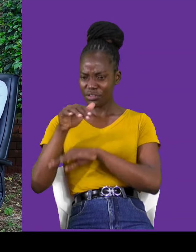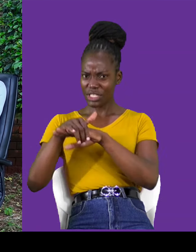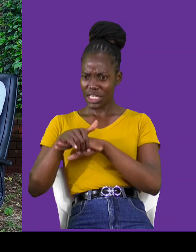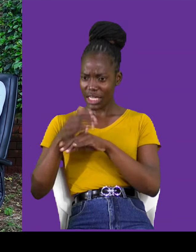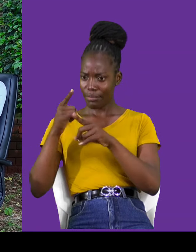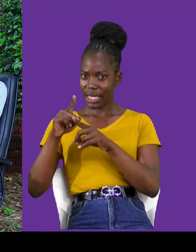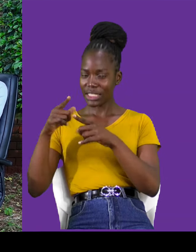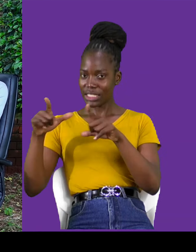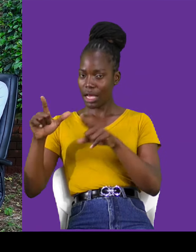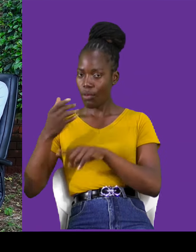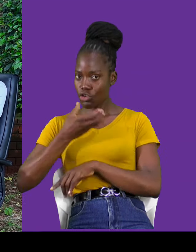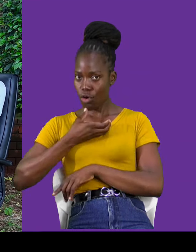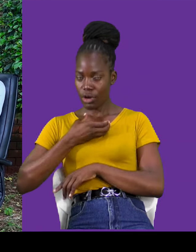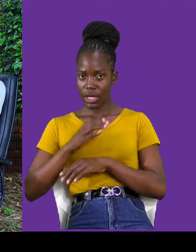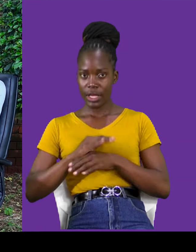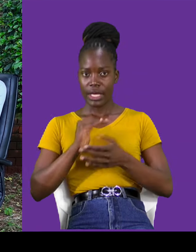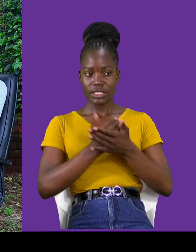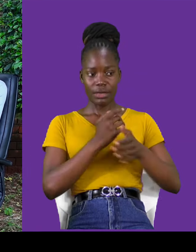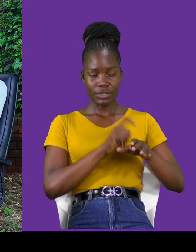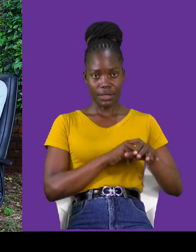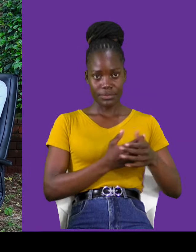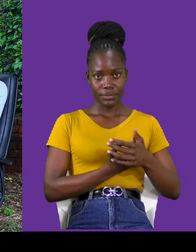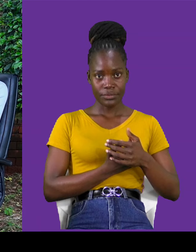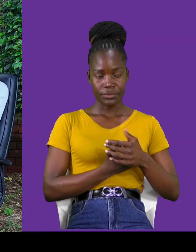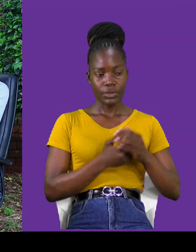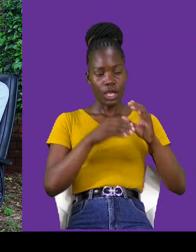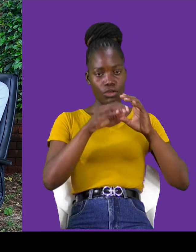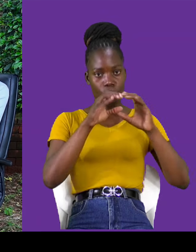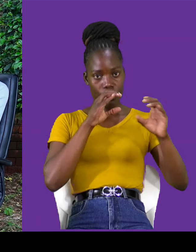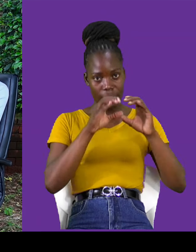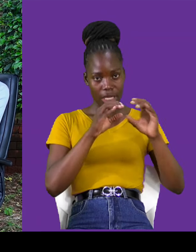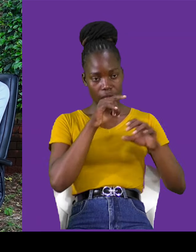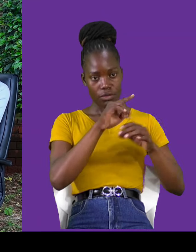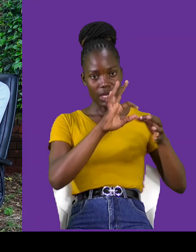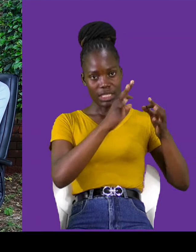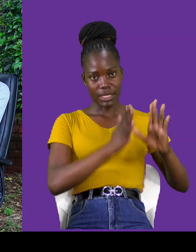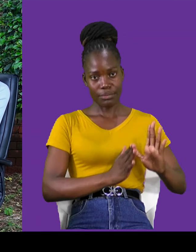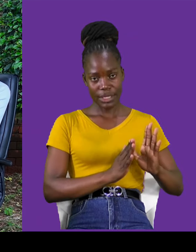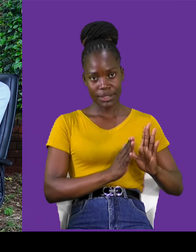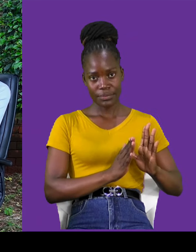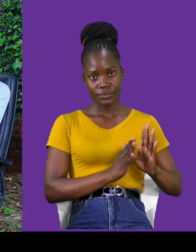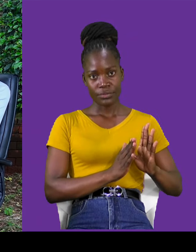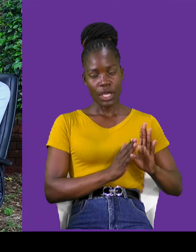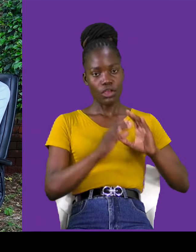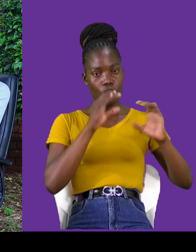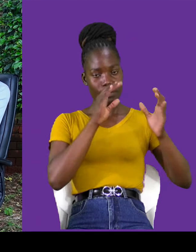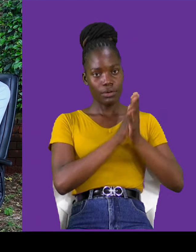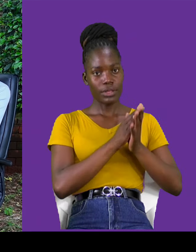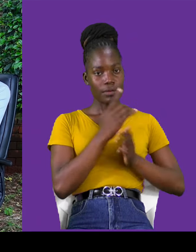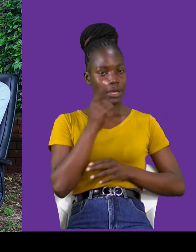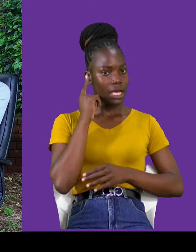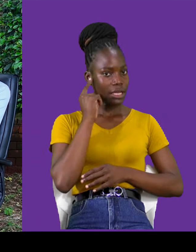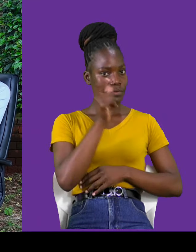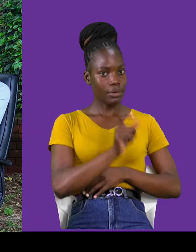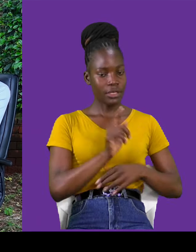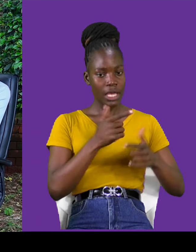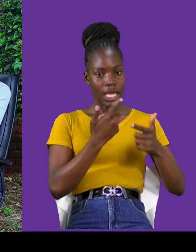Because, sometimes he shall say like, you're communicating, you as an interpreter, you're communicating with a deaf person, and, so